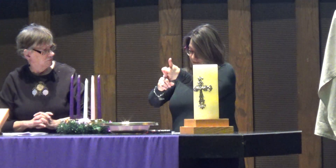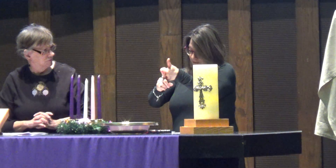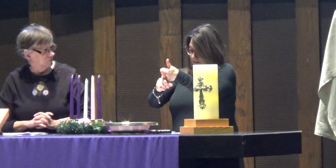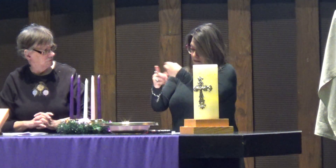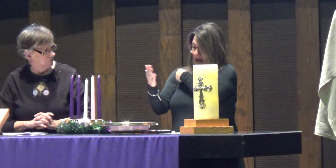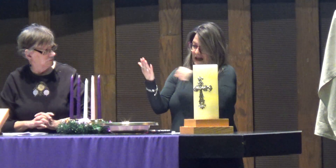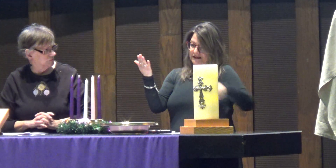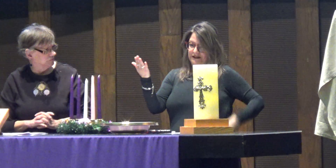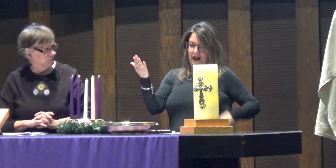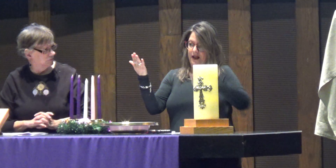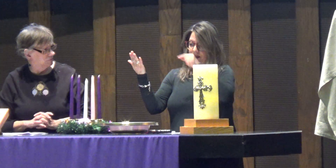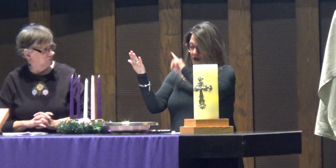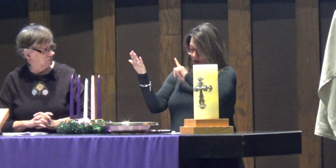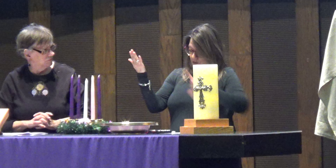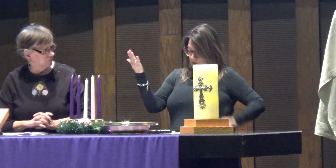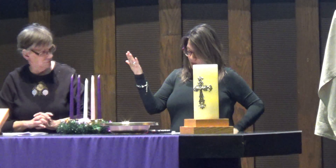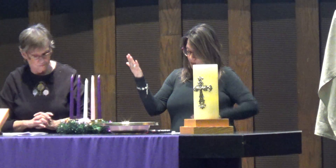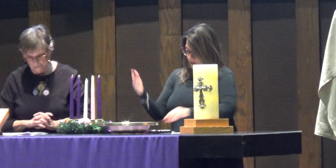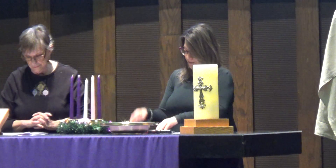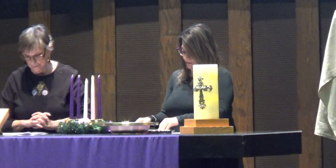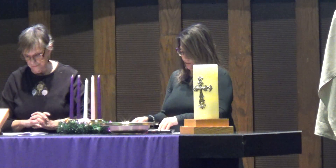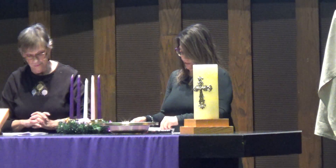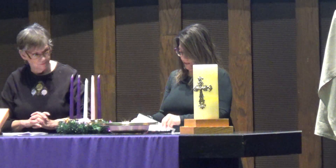He is the Messiah, the Lord.